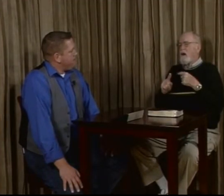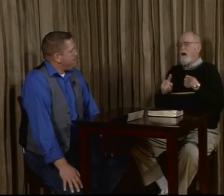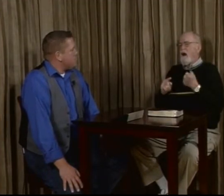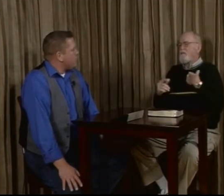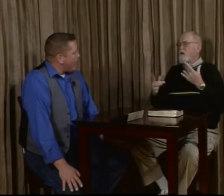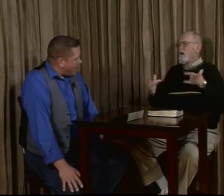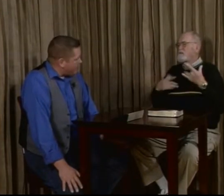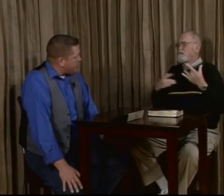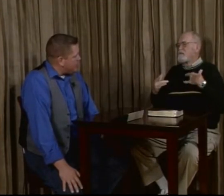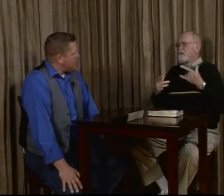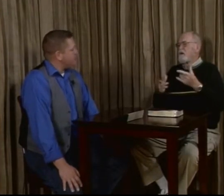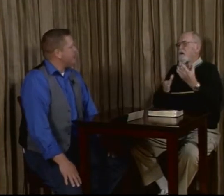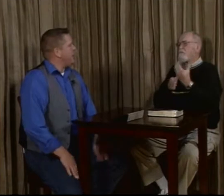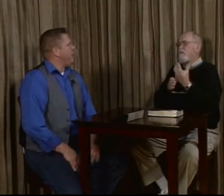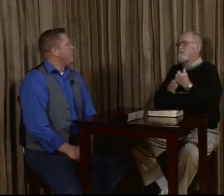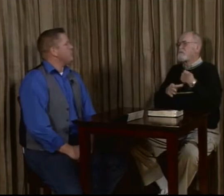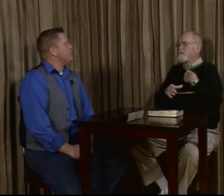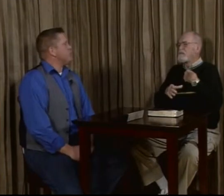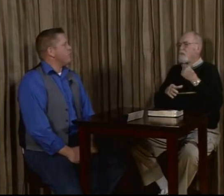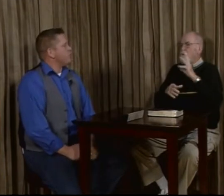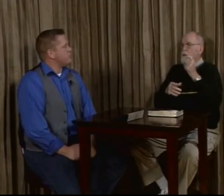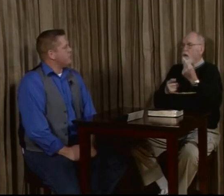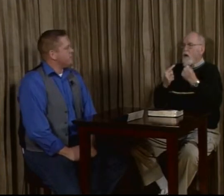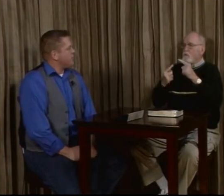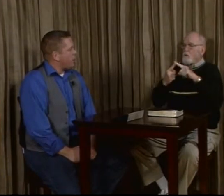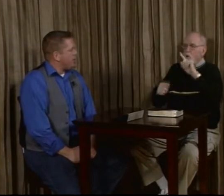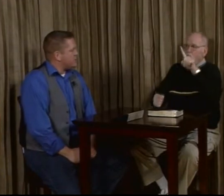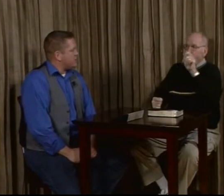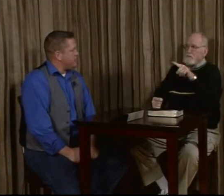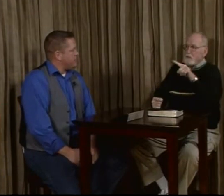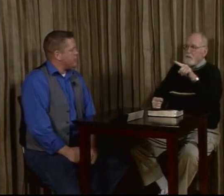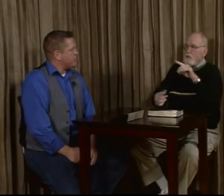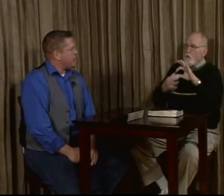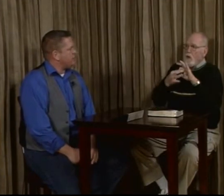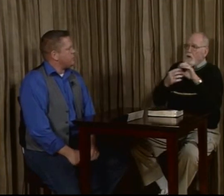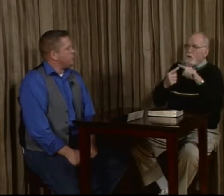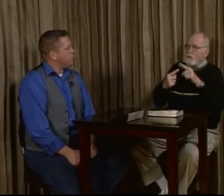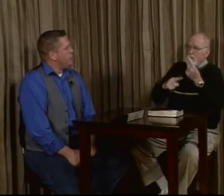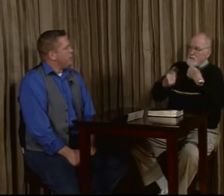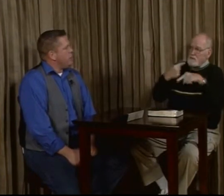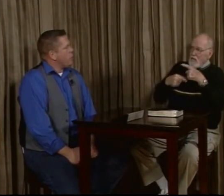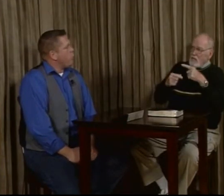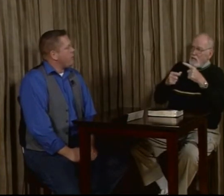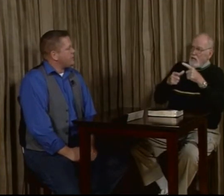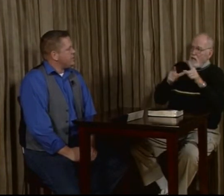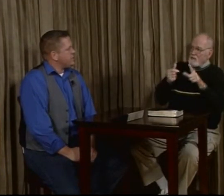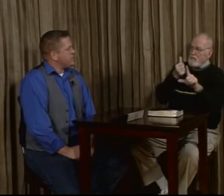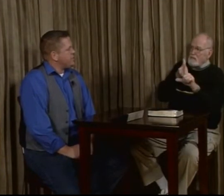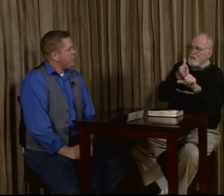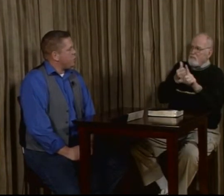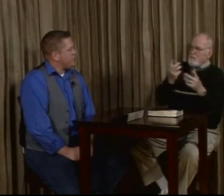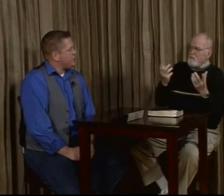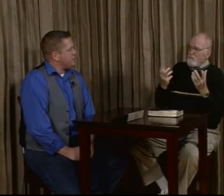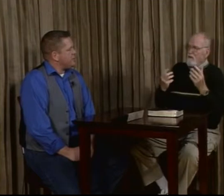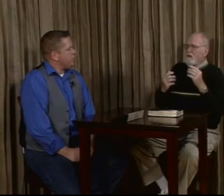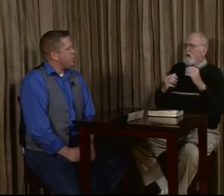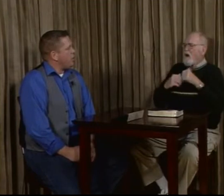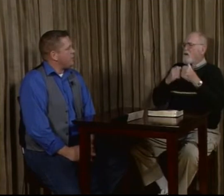It's okay with me, but there are some concerns. It does bother me just a little bit because when it comes to questions, specific questions regarding